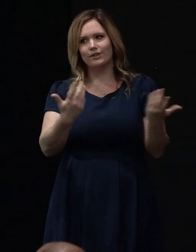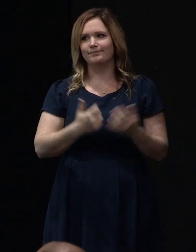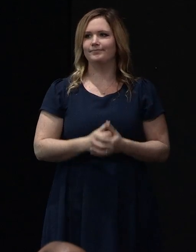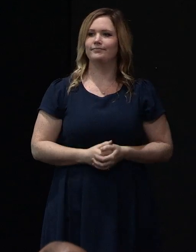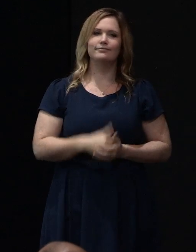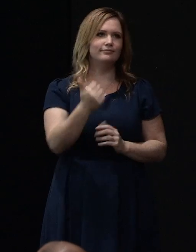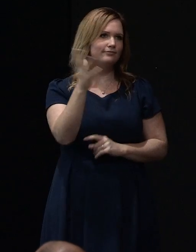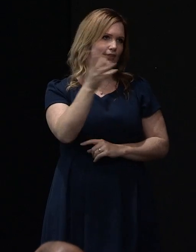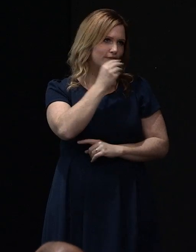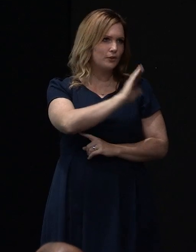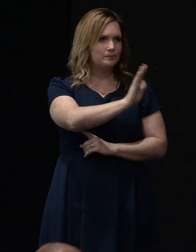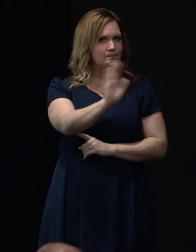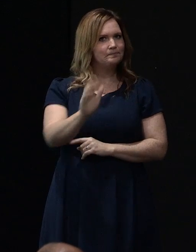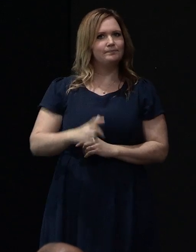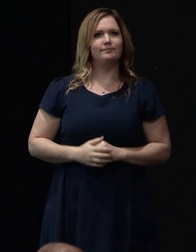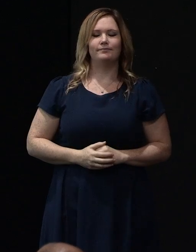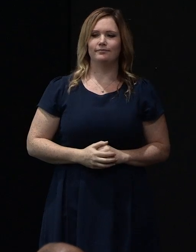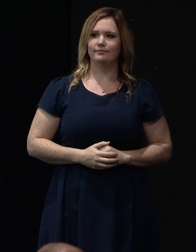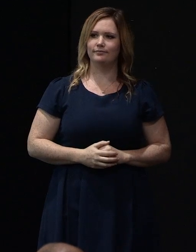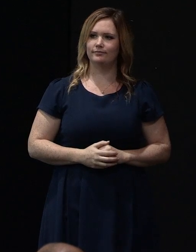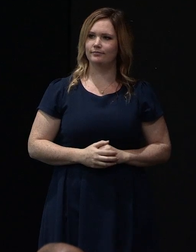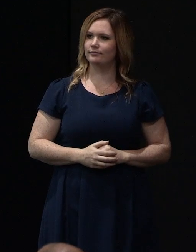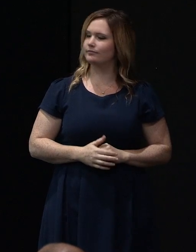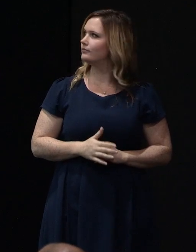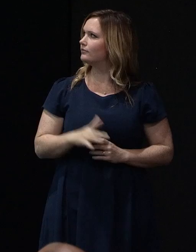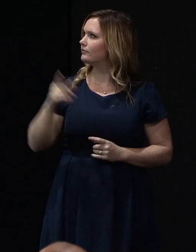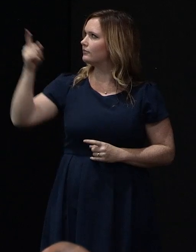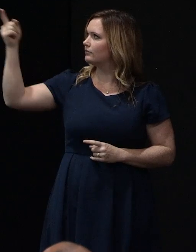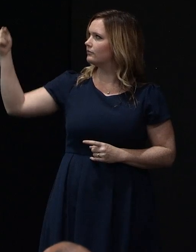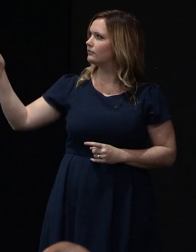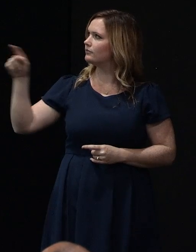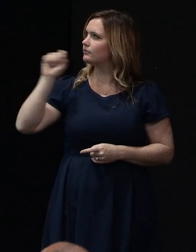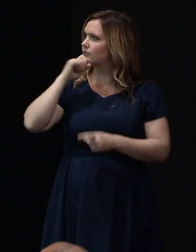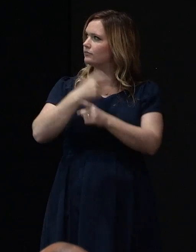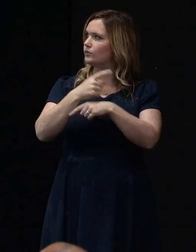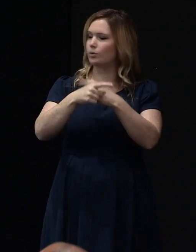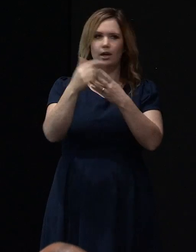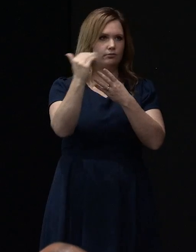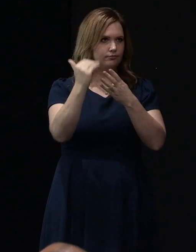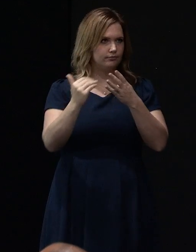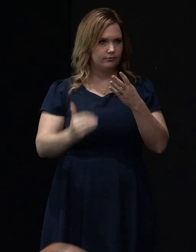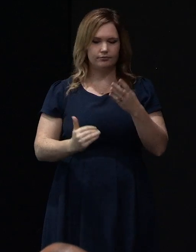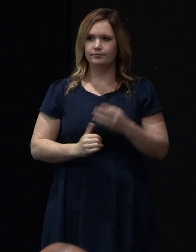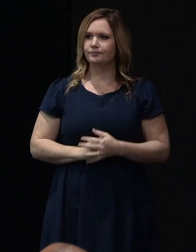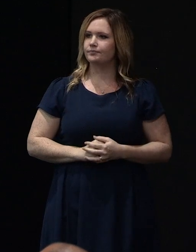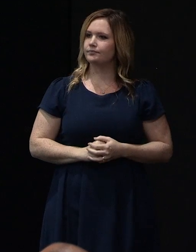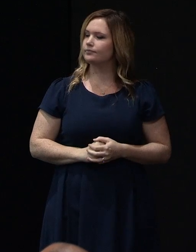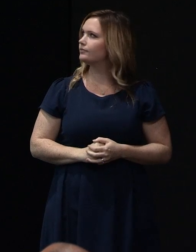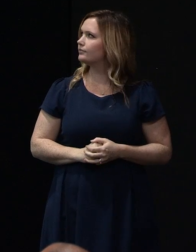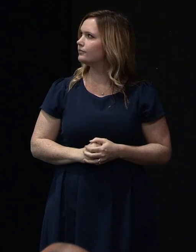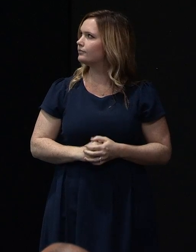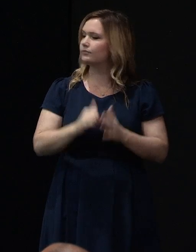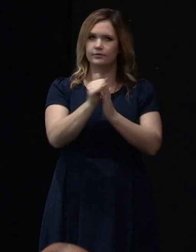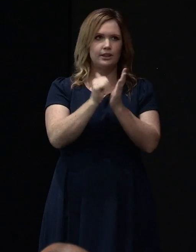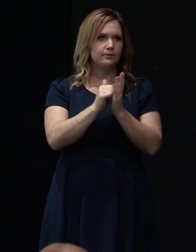Good afternoon, folks. Next, just an overview on this slide is the subjects that we'll be